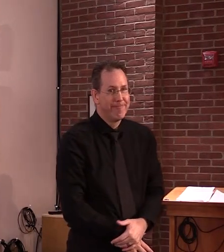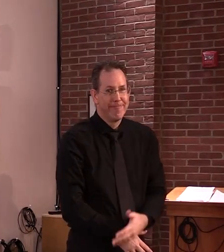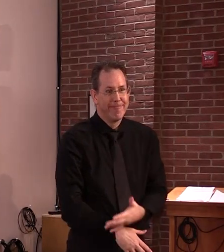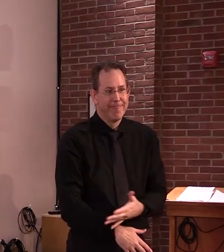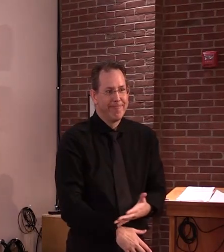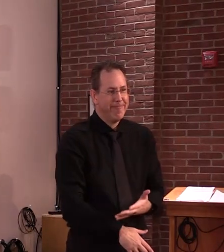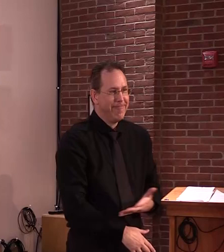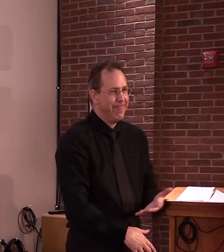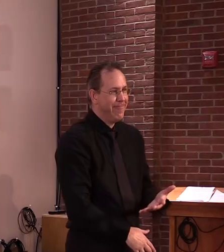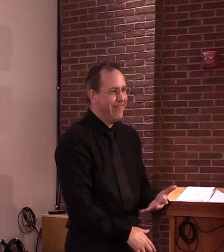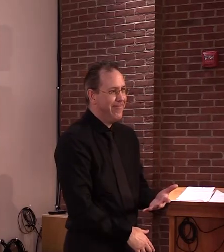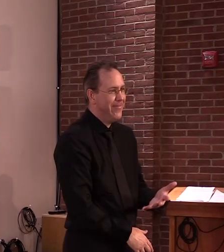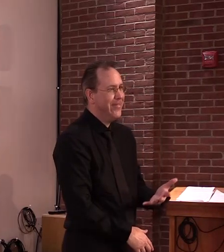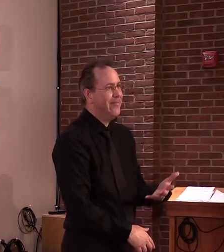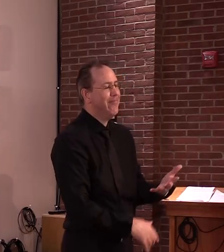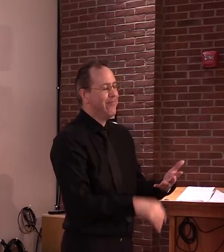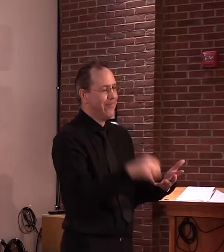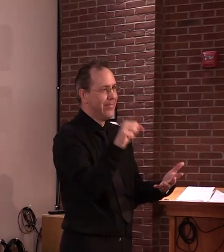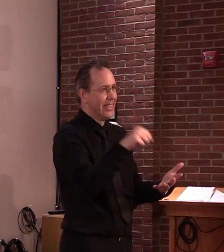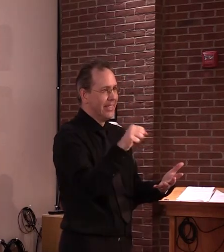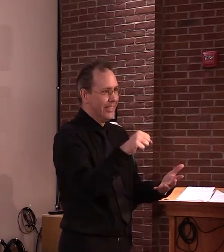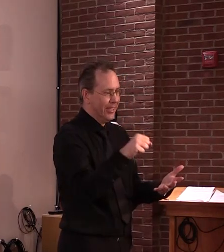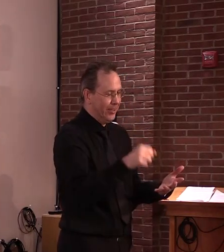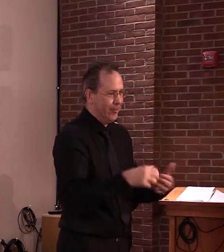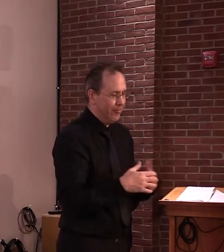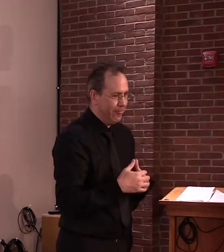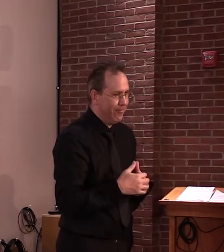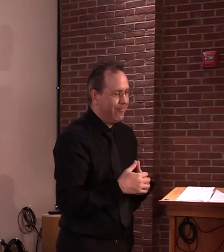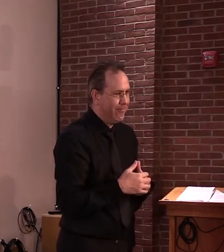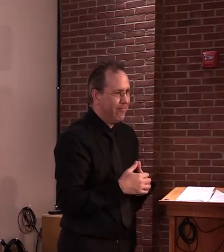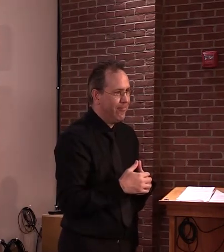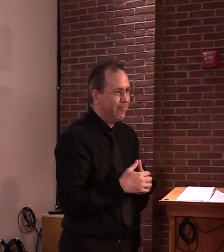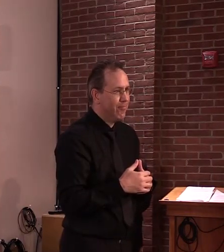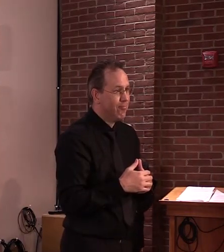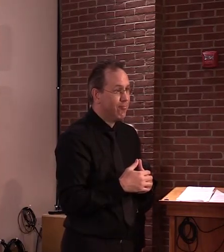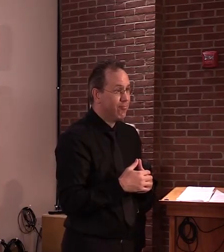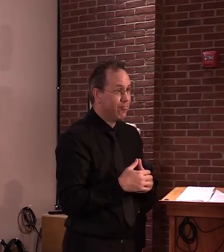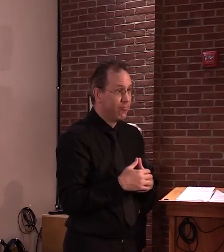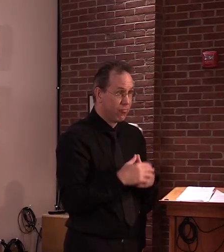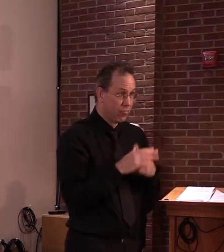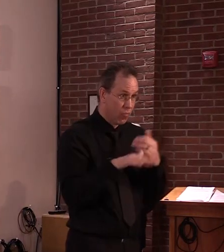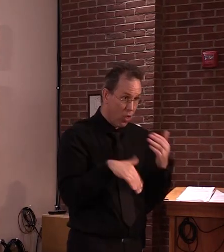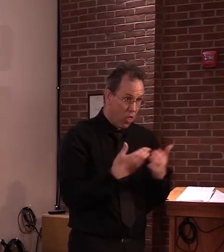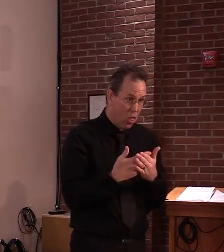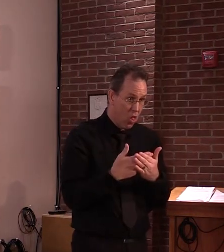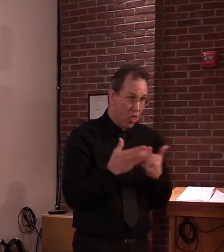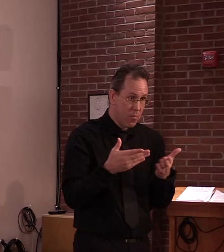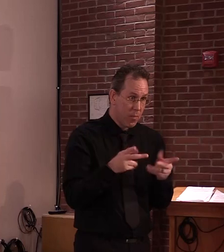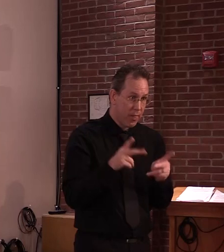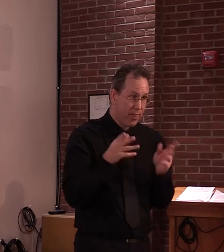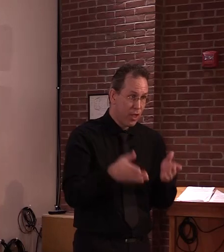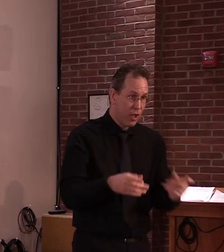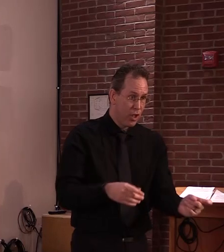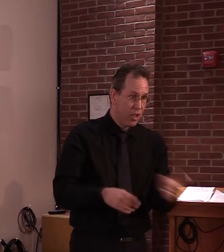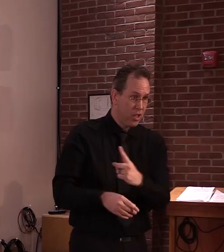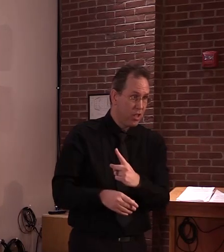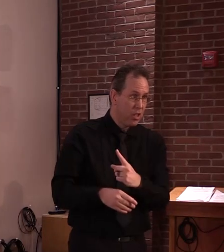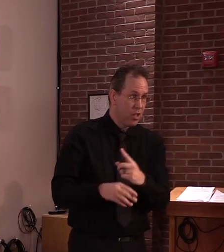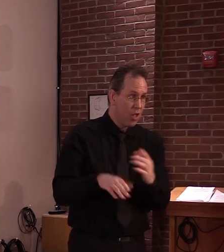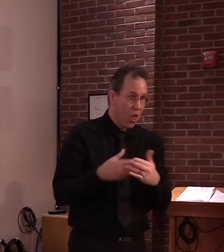Well, it's the Bennington School for Girls. And has everyone at that location been tested? Both staff and